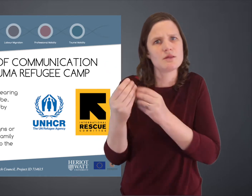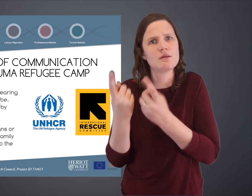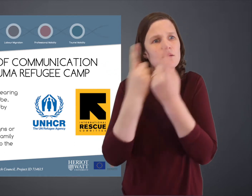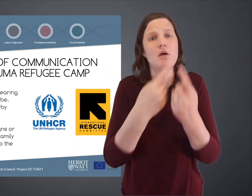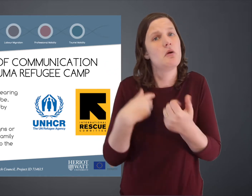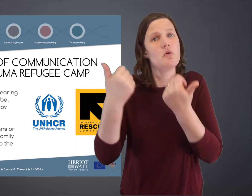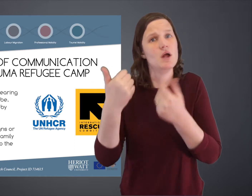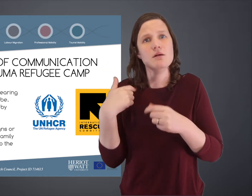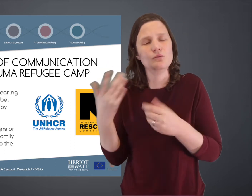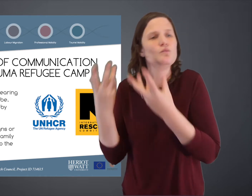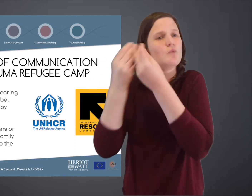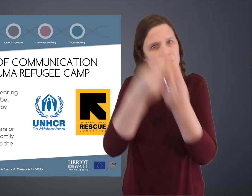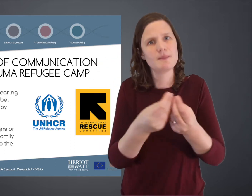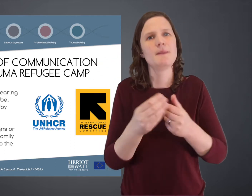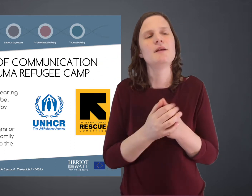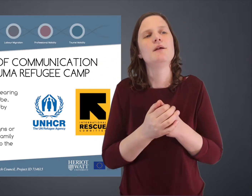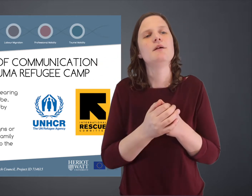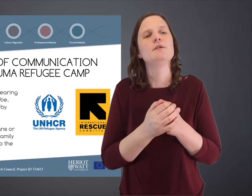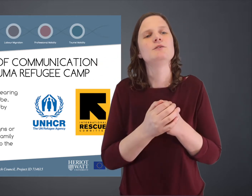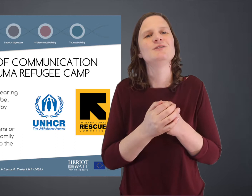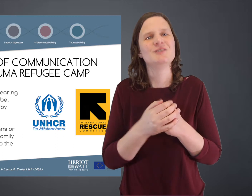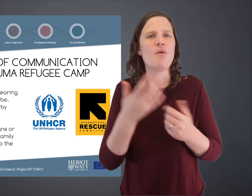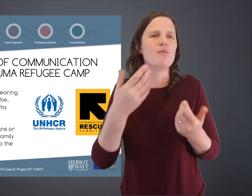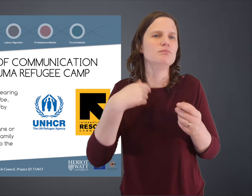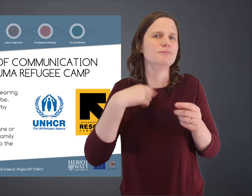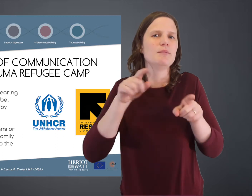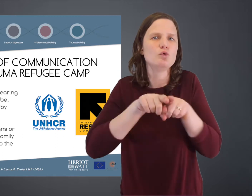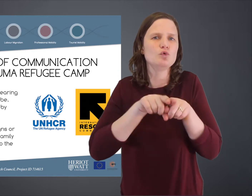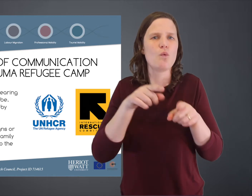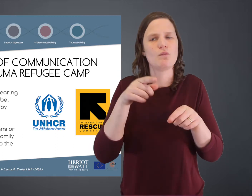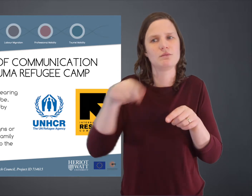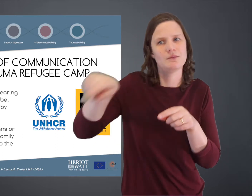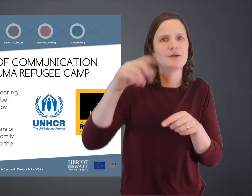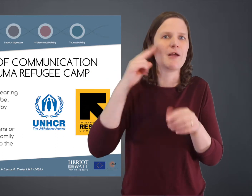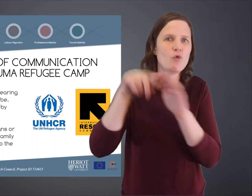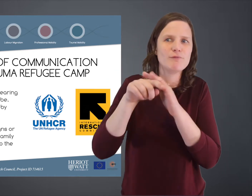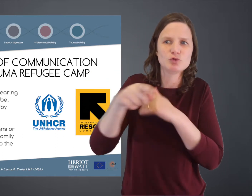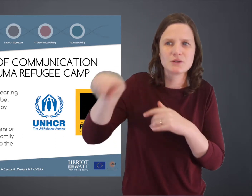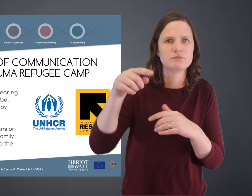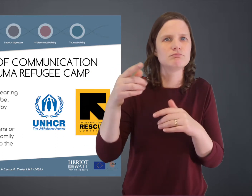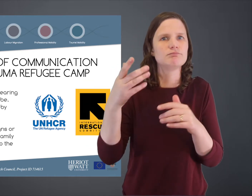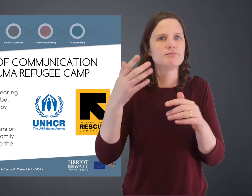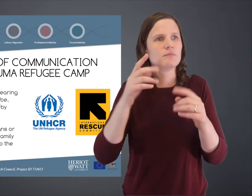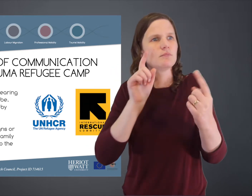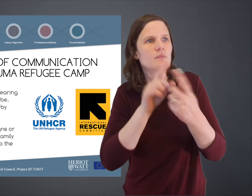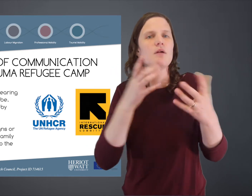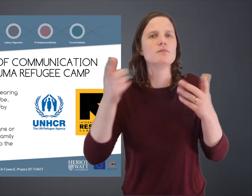So I was invited to go to one of these meetings by a deaf refugee, and I went along. And deaf refugees